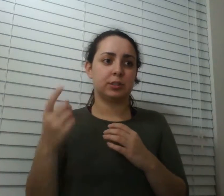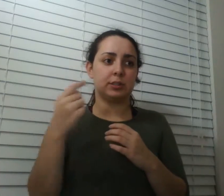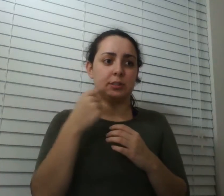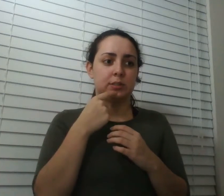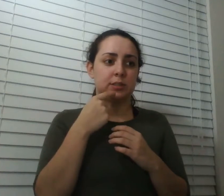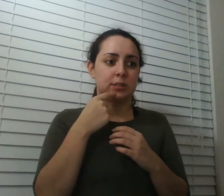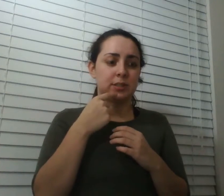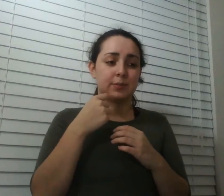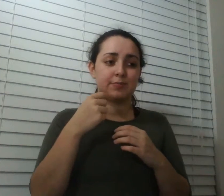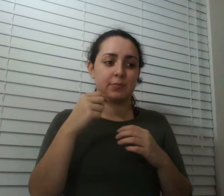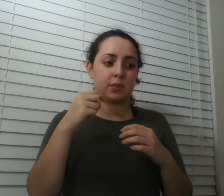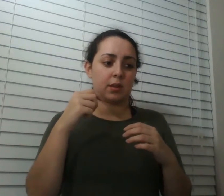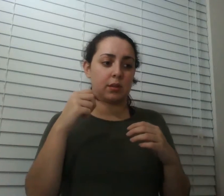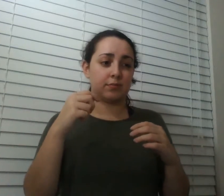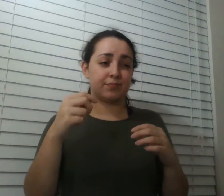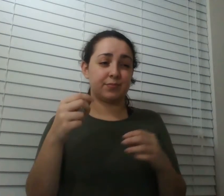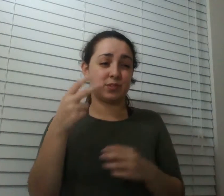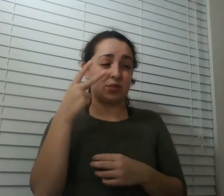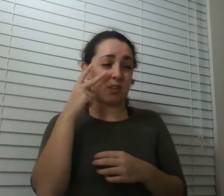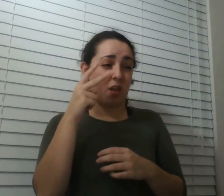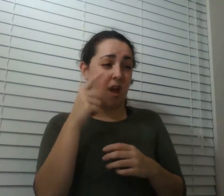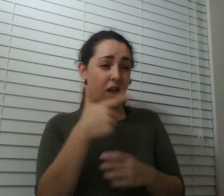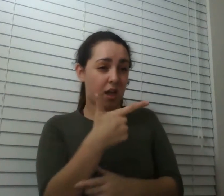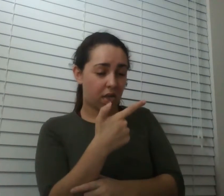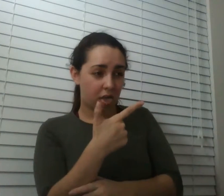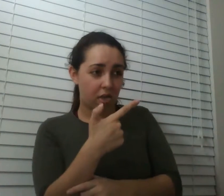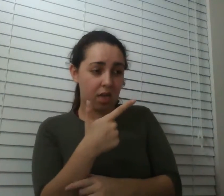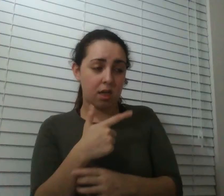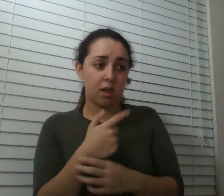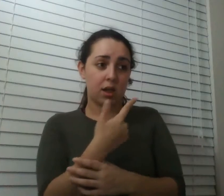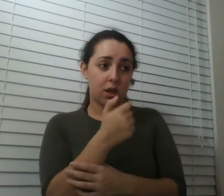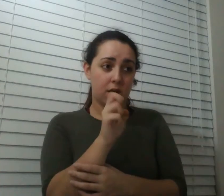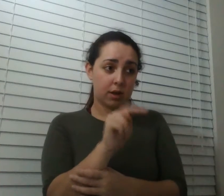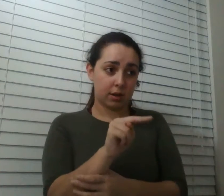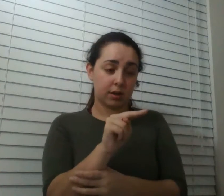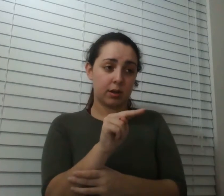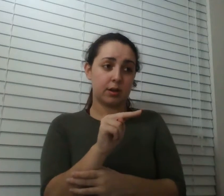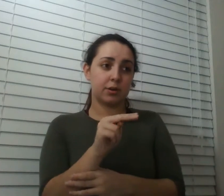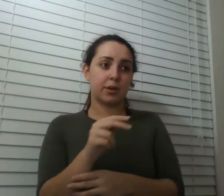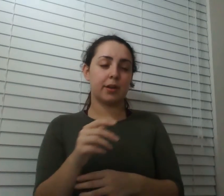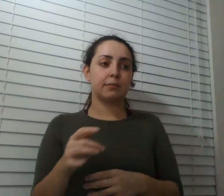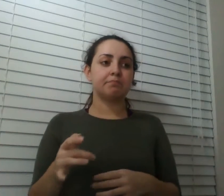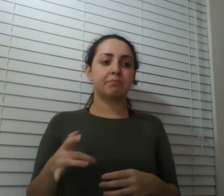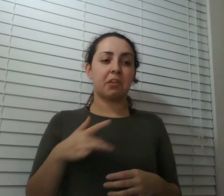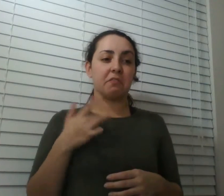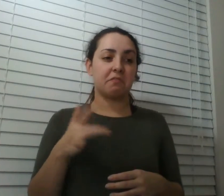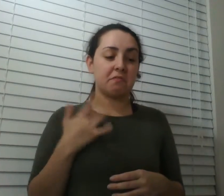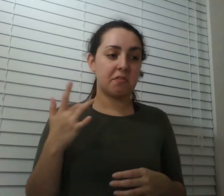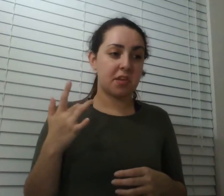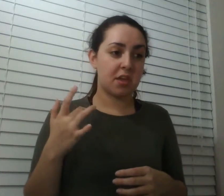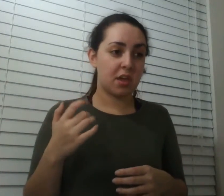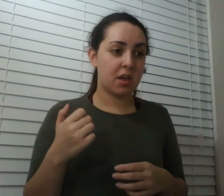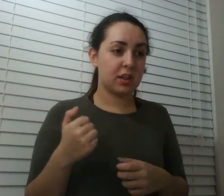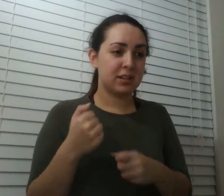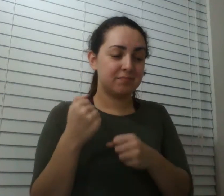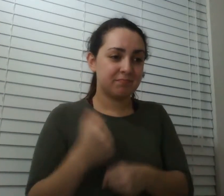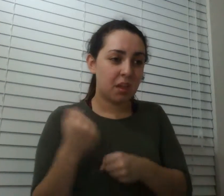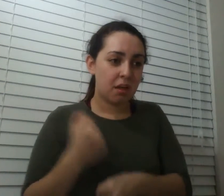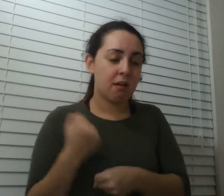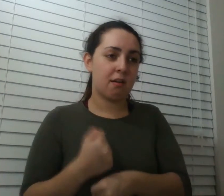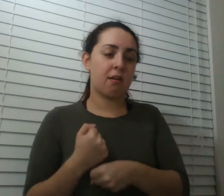so she closed her eyes and a second later she felt a tug on her purse i could feel him take hold of the